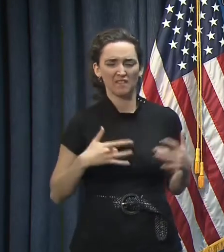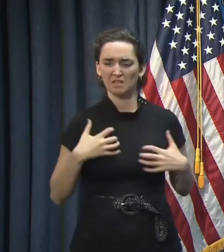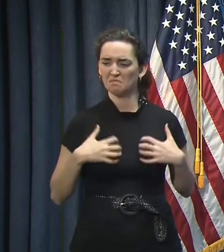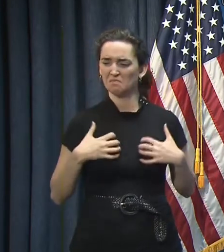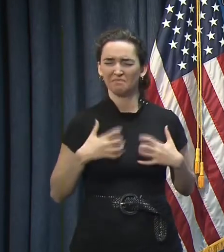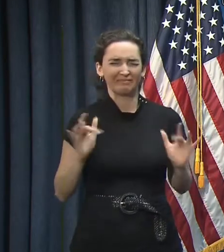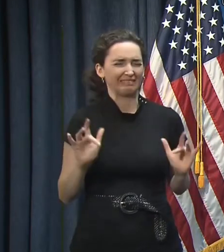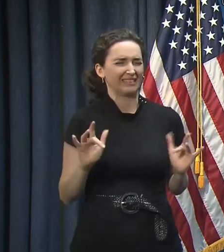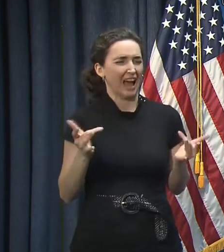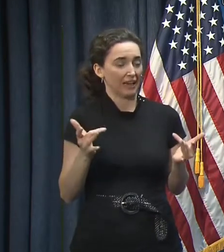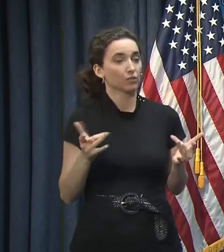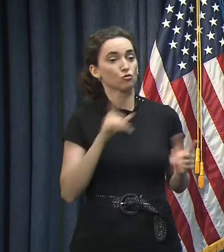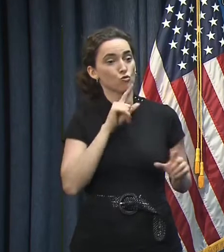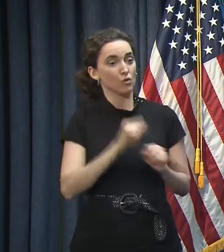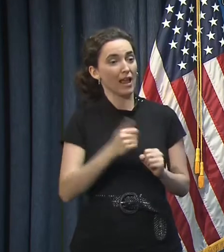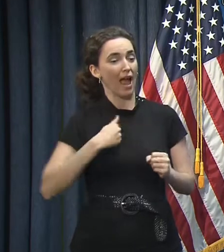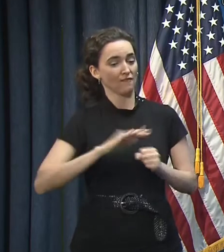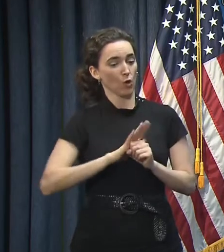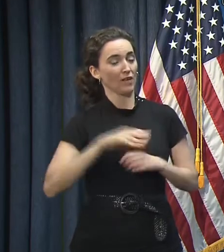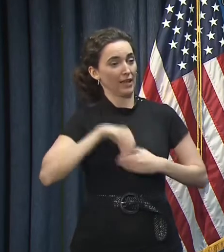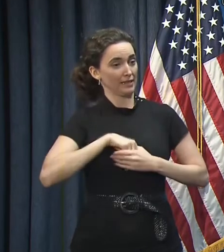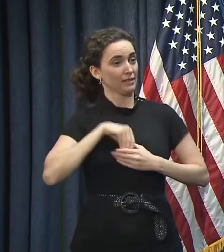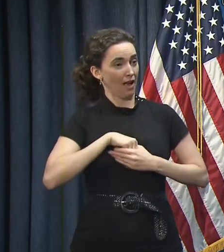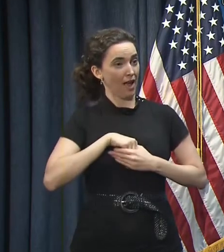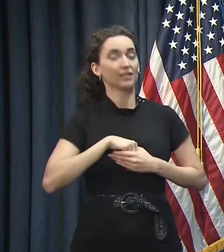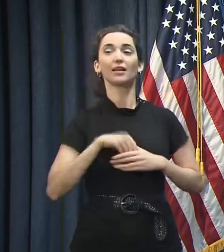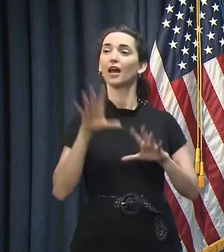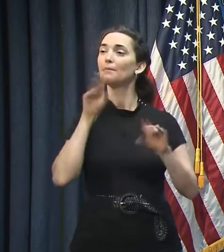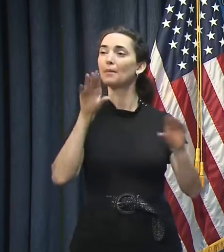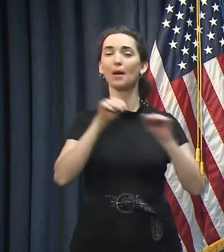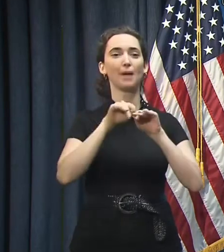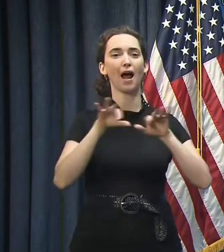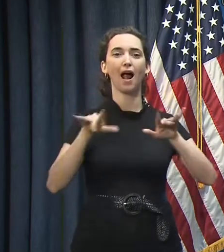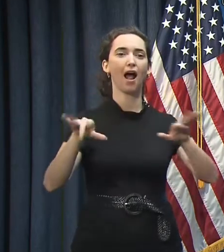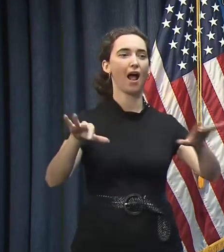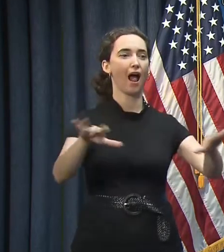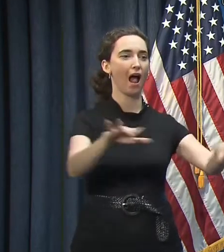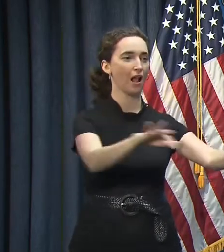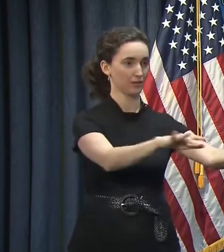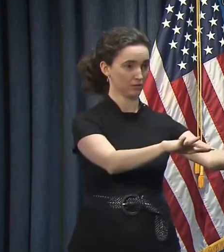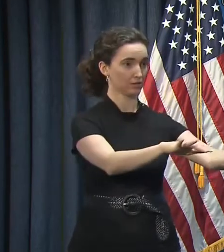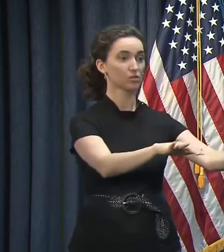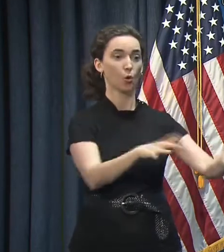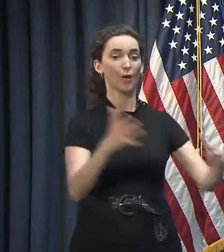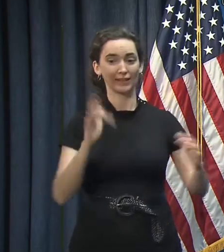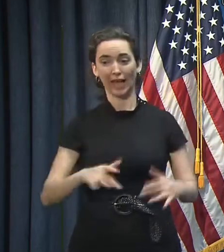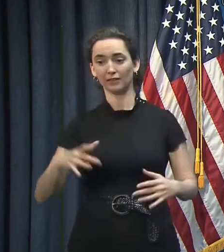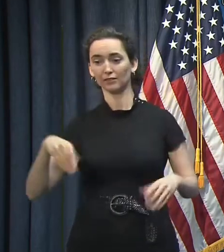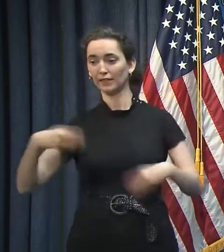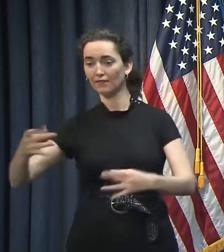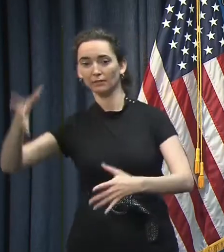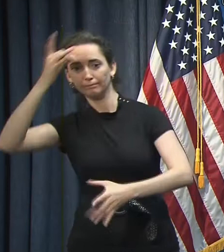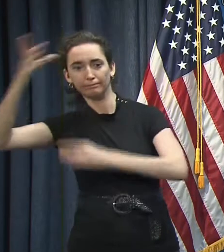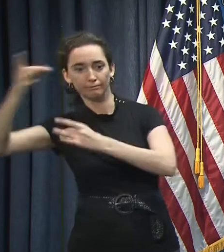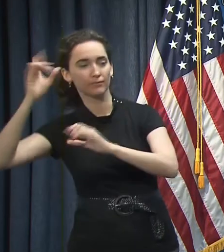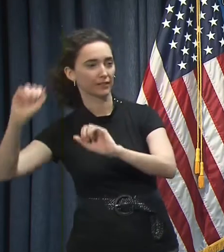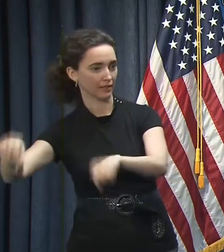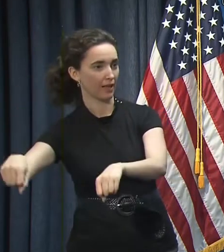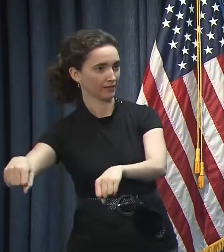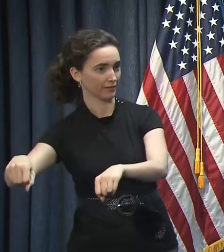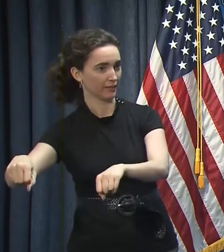-19 positive and producing, shedding virus, I should say, which means they're contagious. And so as we